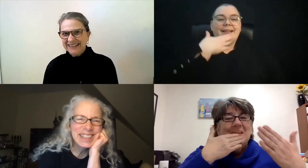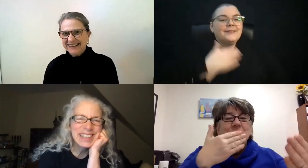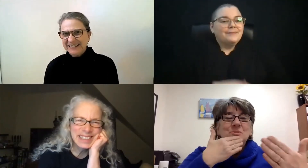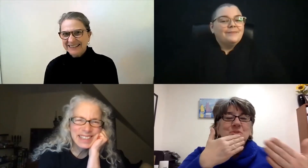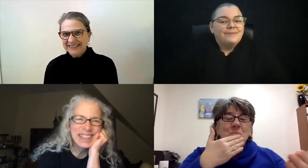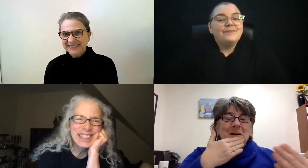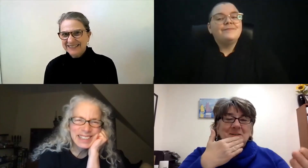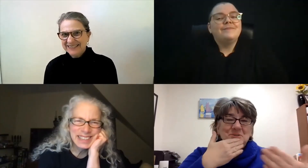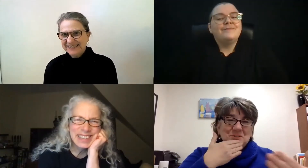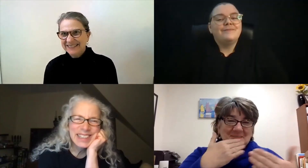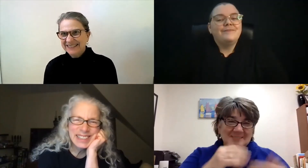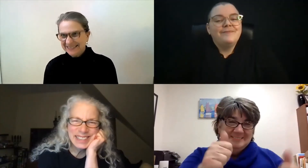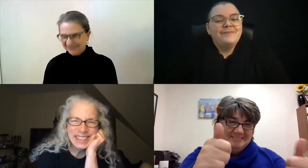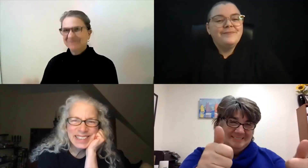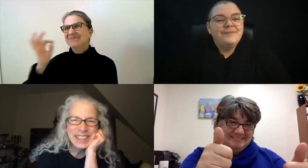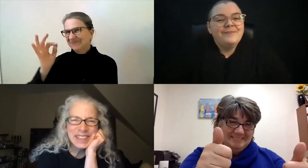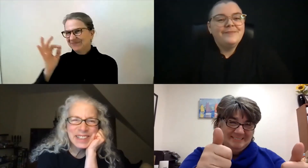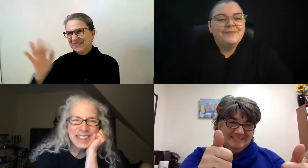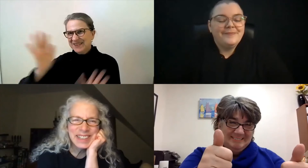Thank you so much.